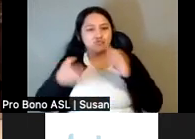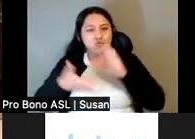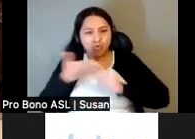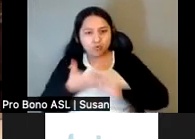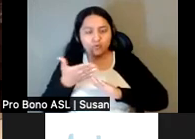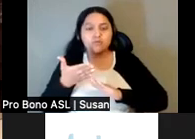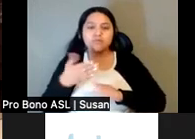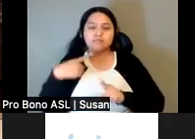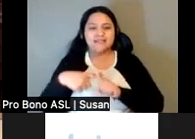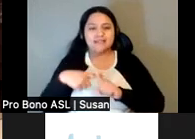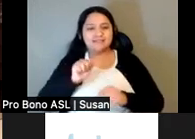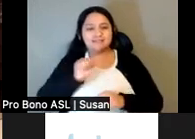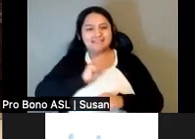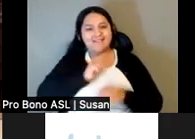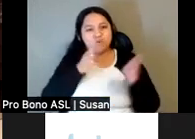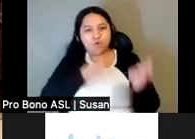as rebel cities.